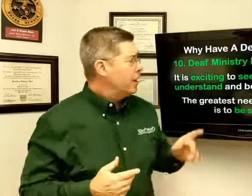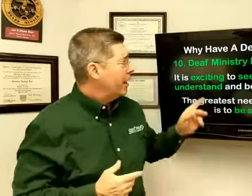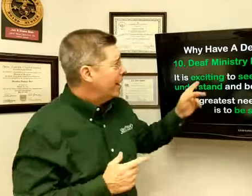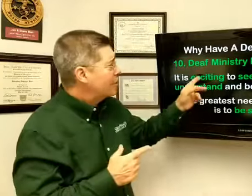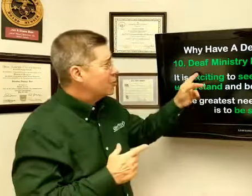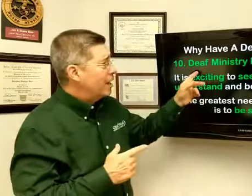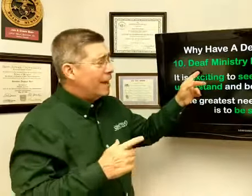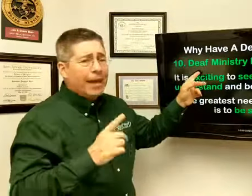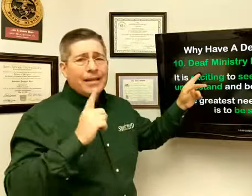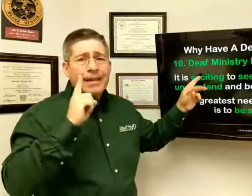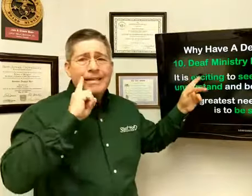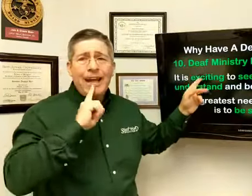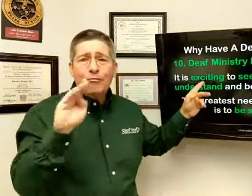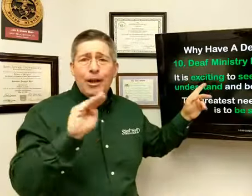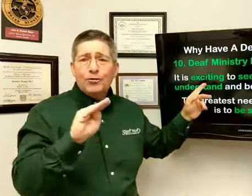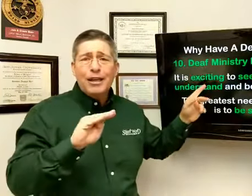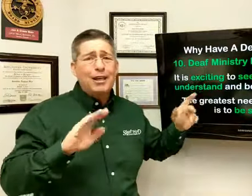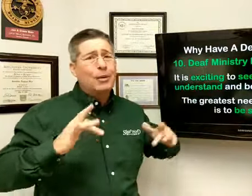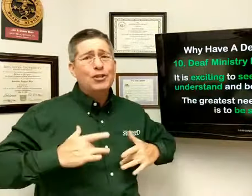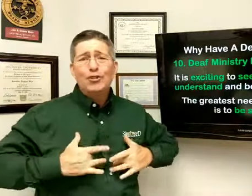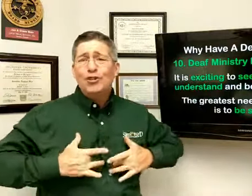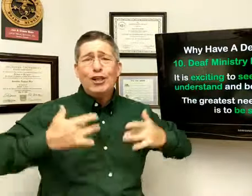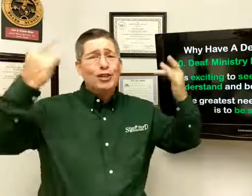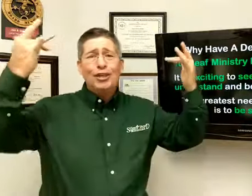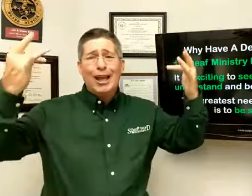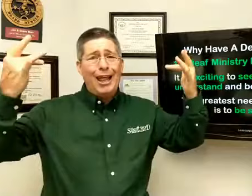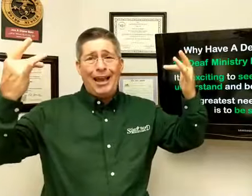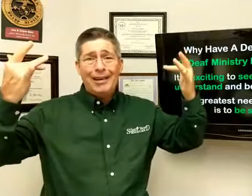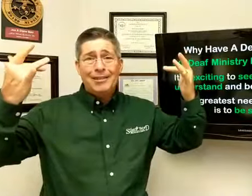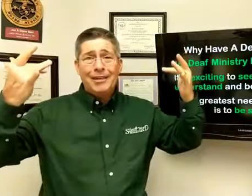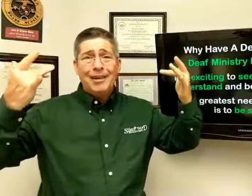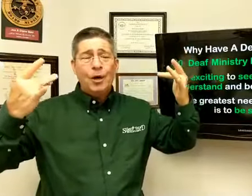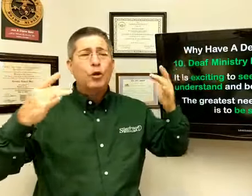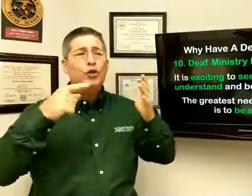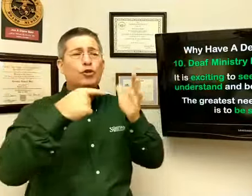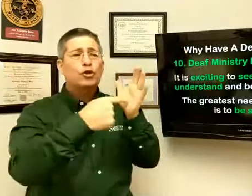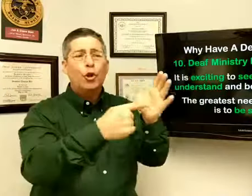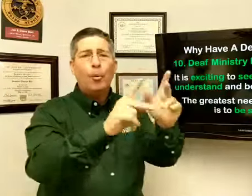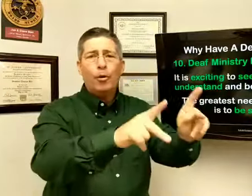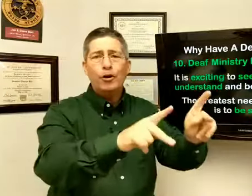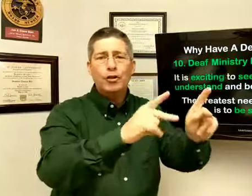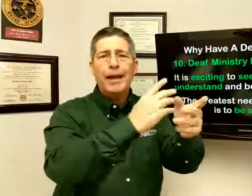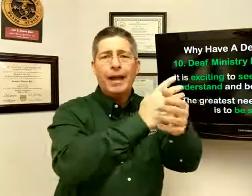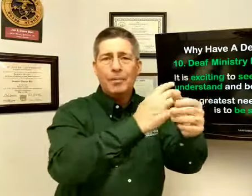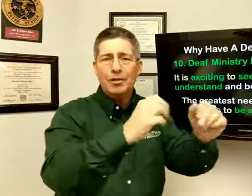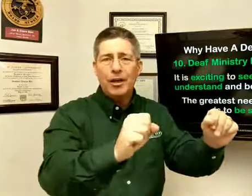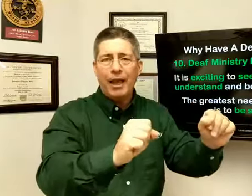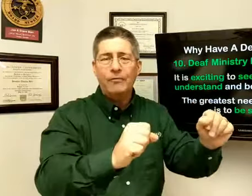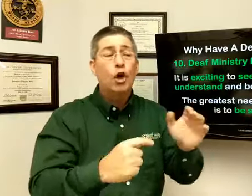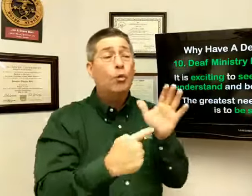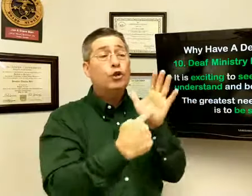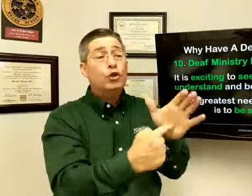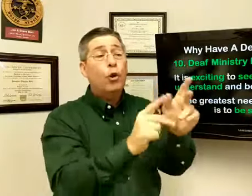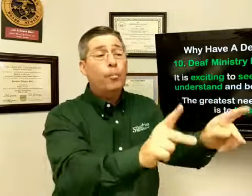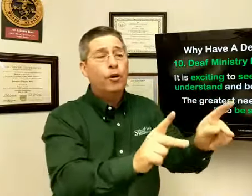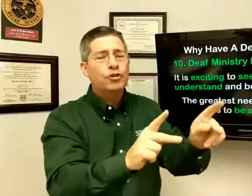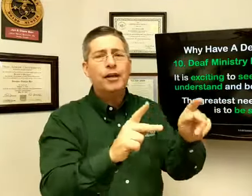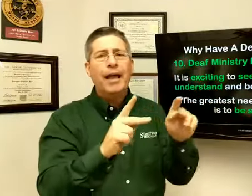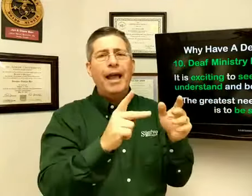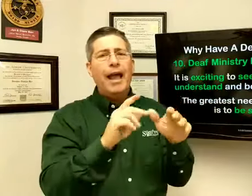And the deaf ministry can be such a delight when you show a person how to be saved. When you show a person how